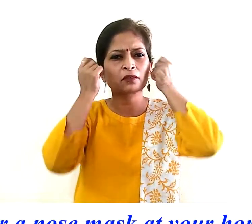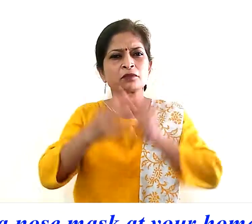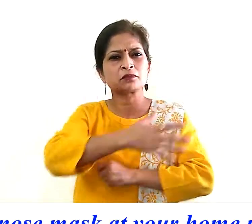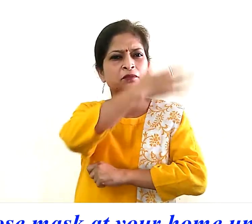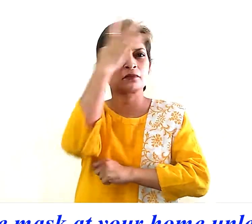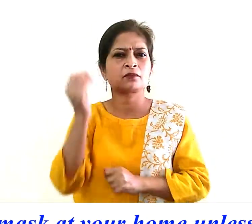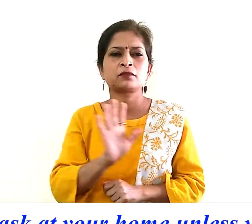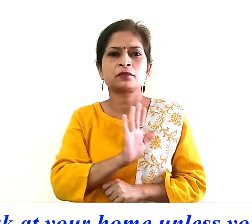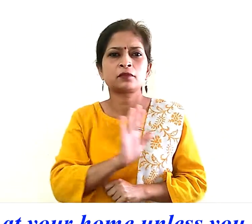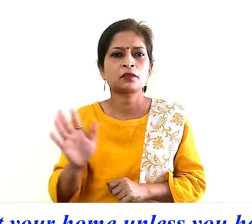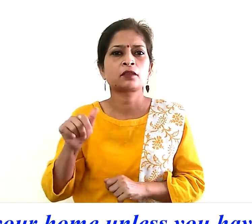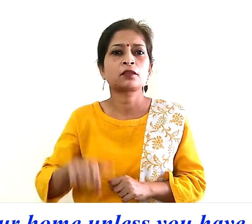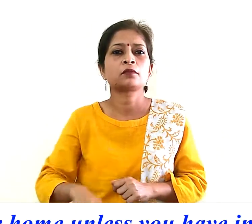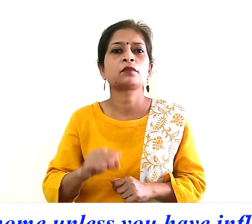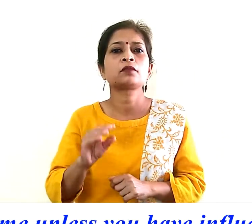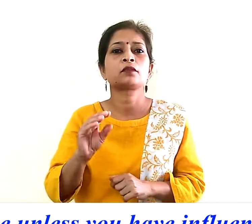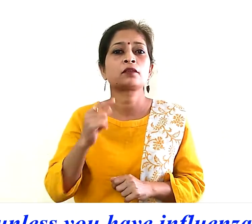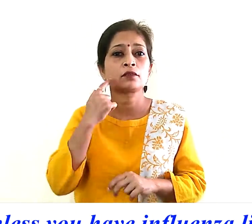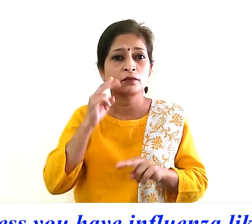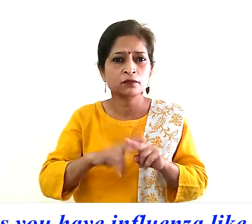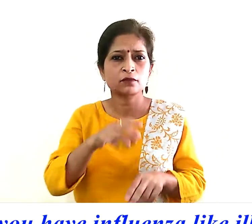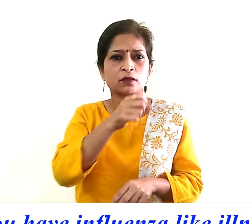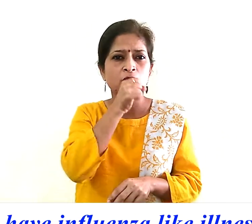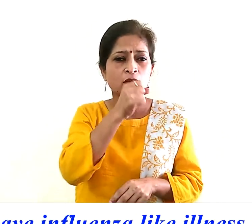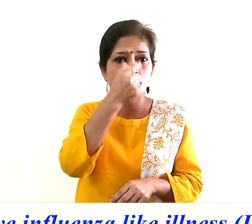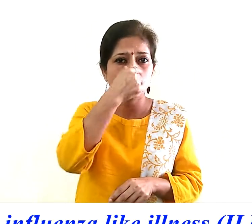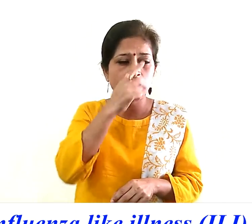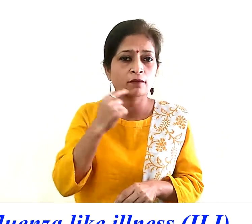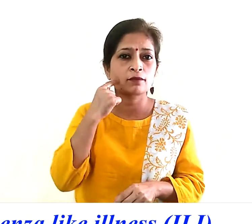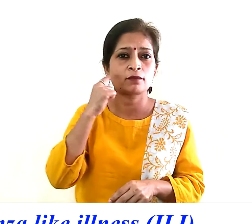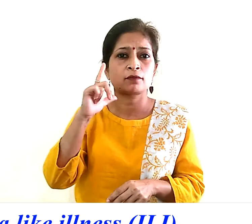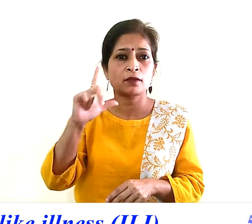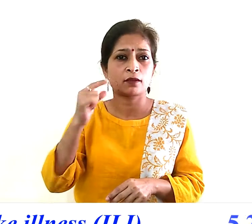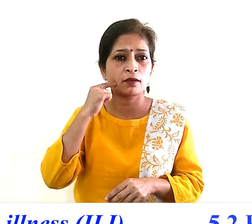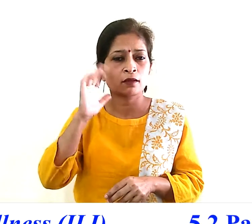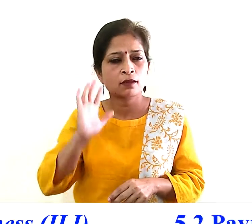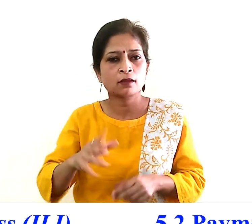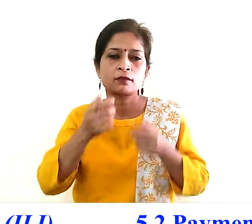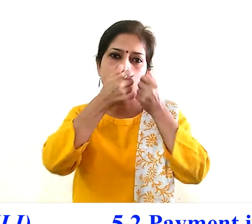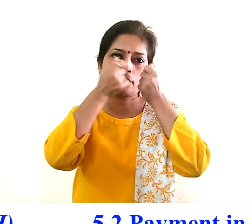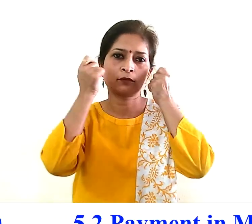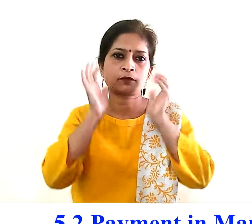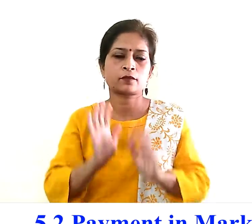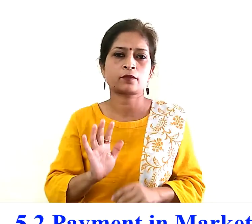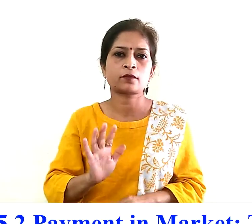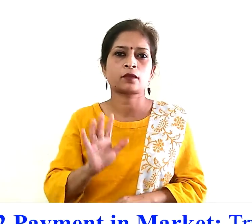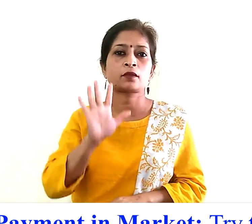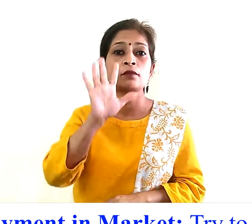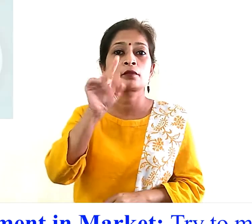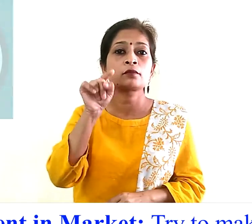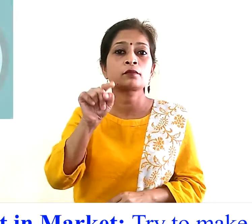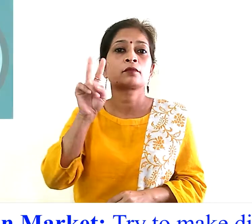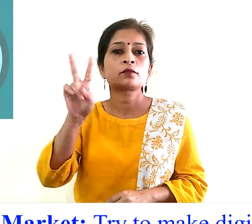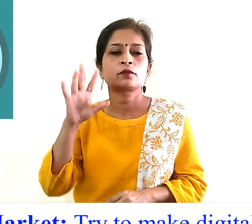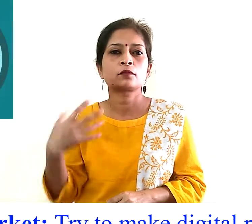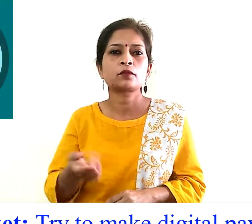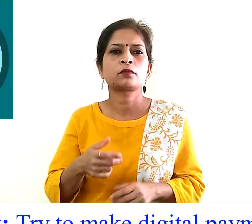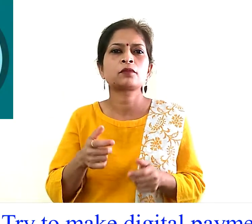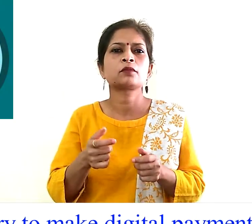unless you have influenza like illness I li 5.2 payment in market try to make digital